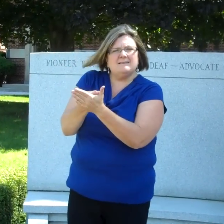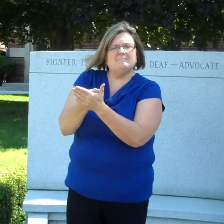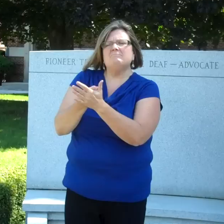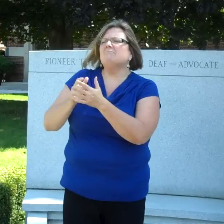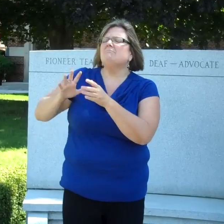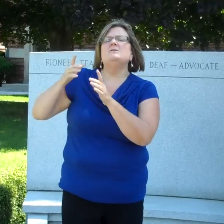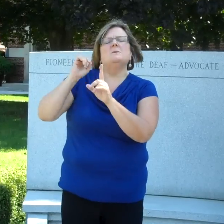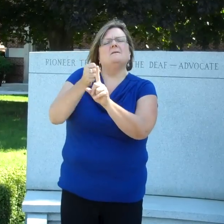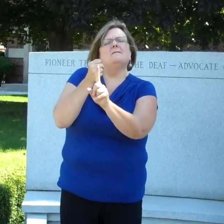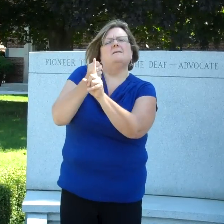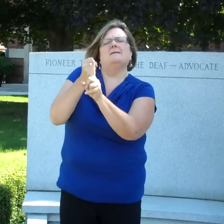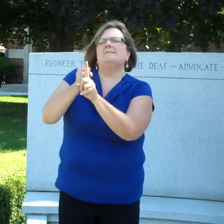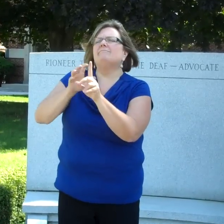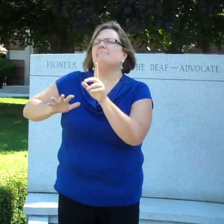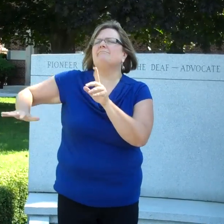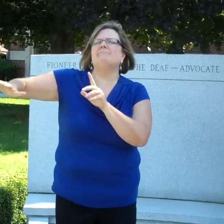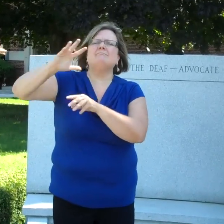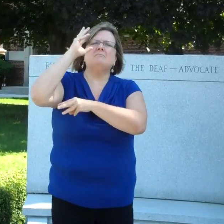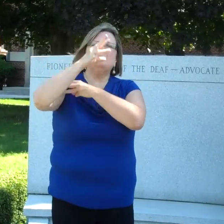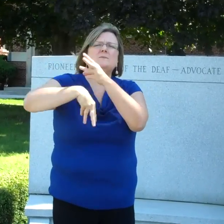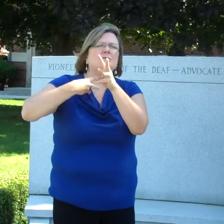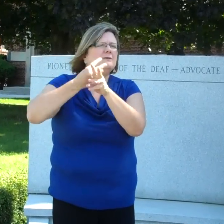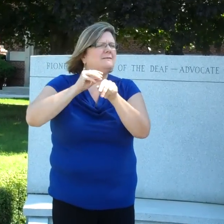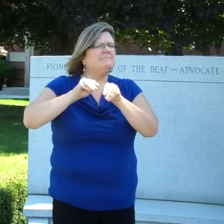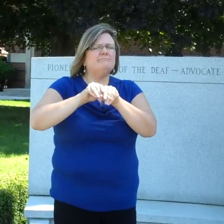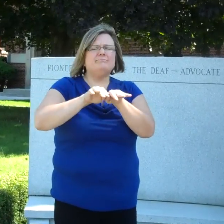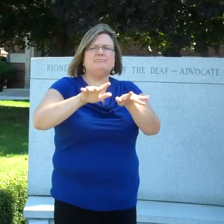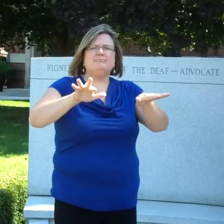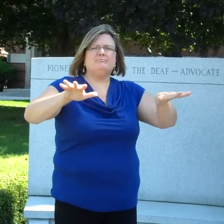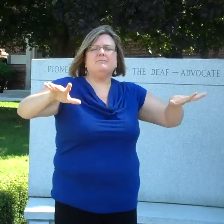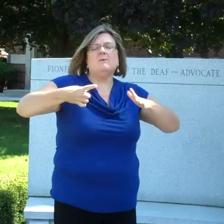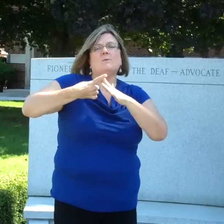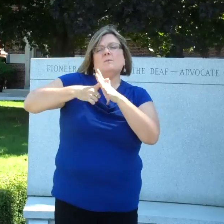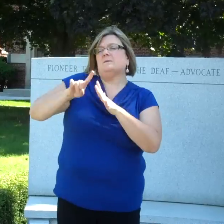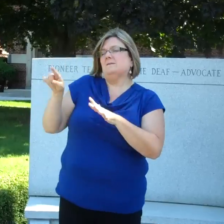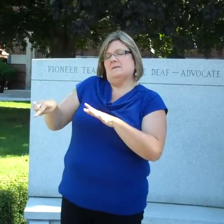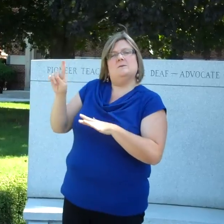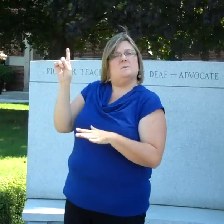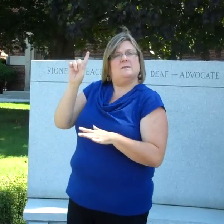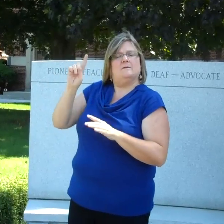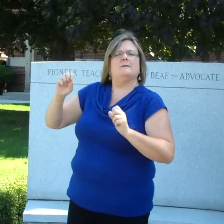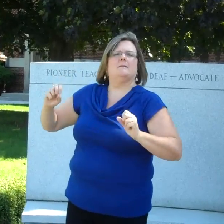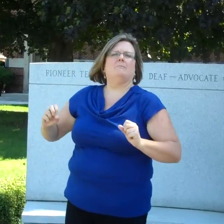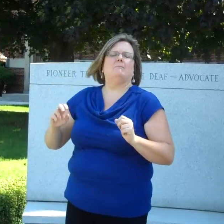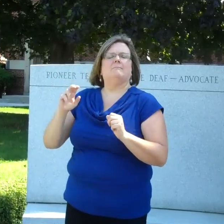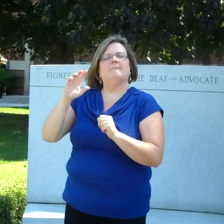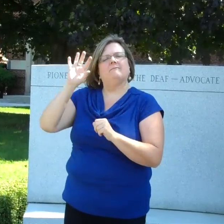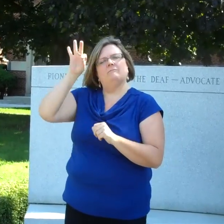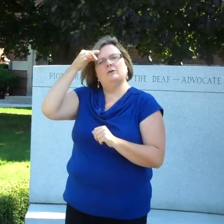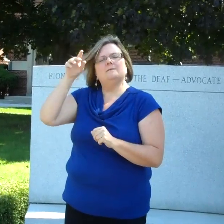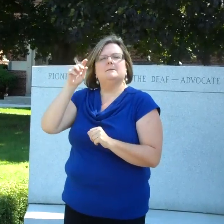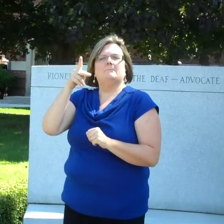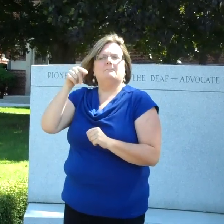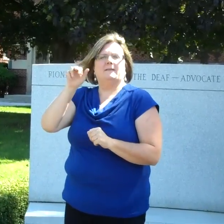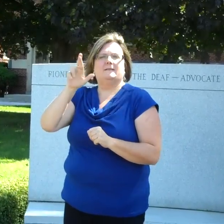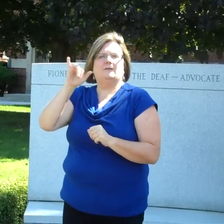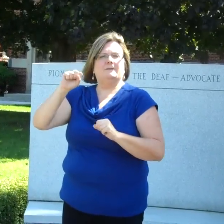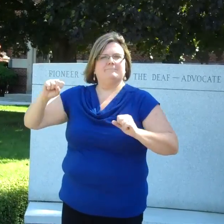So he used his money, and he established the first school for the Deaf, which actually impacted education for Deaf people around the world. His school was